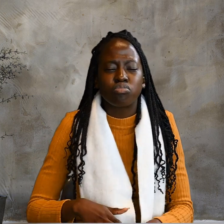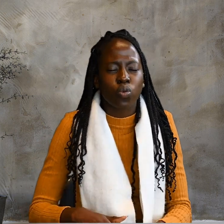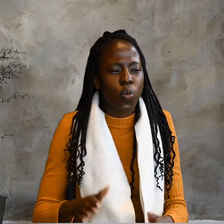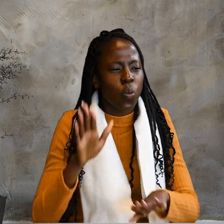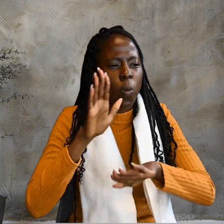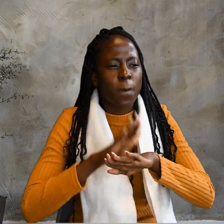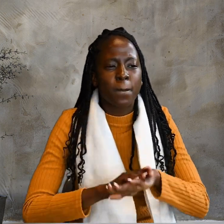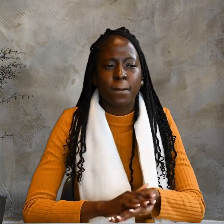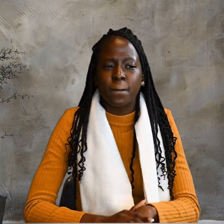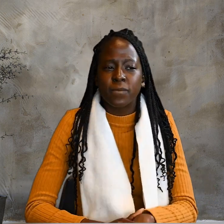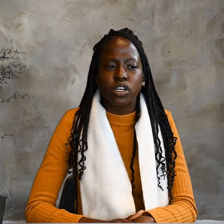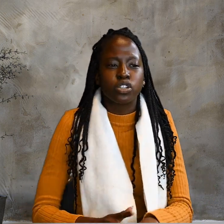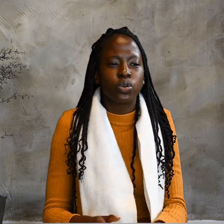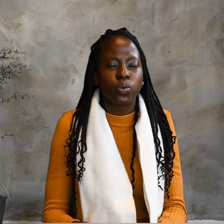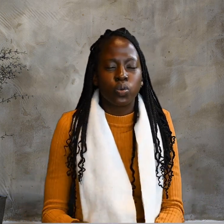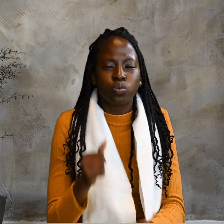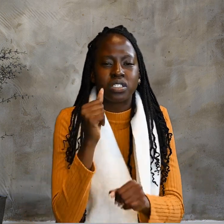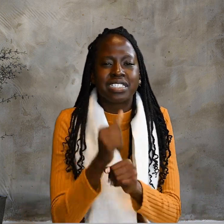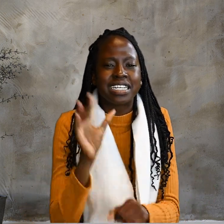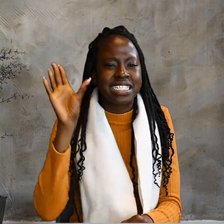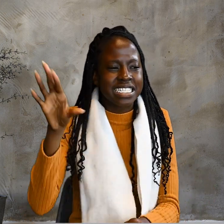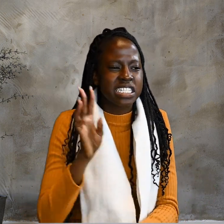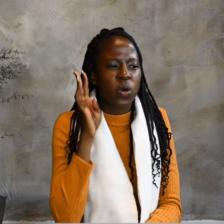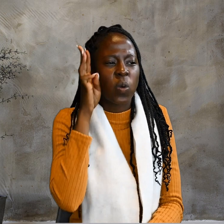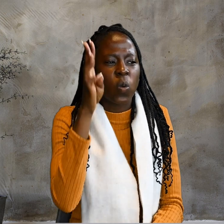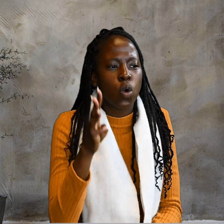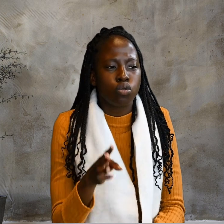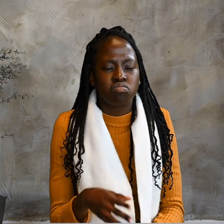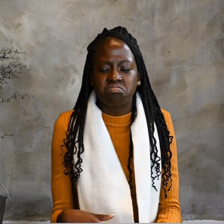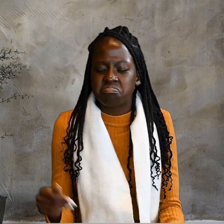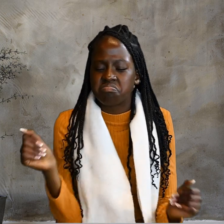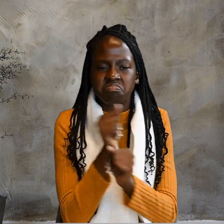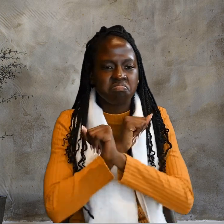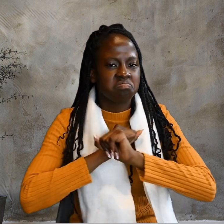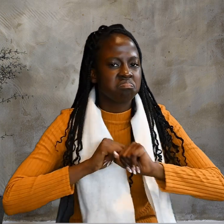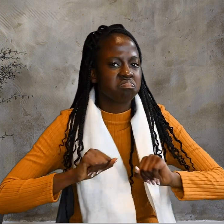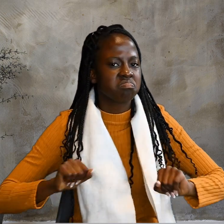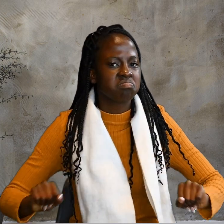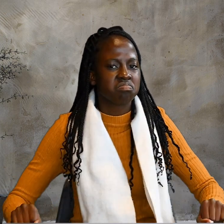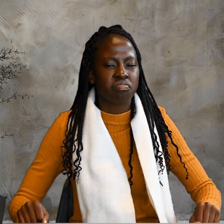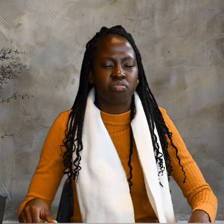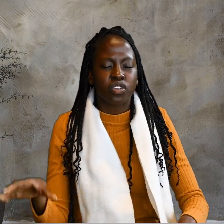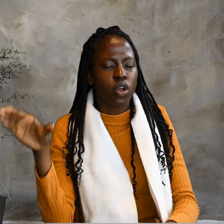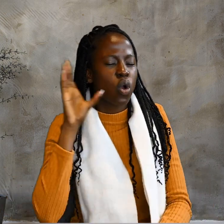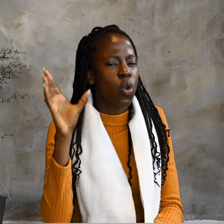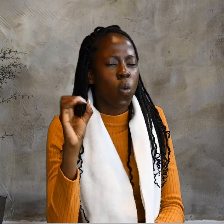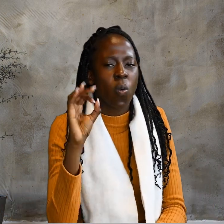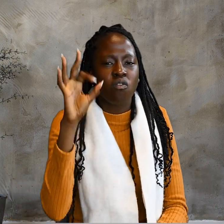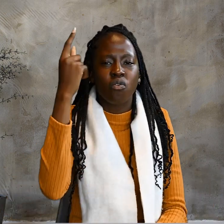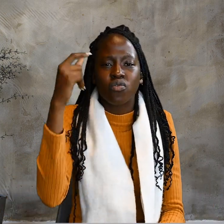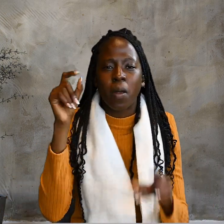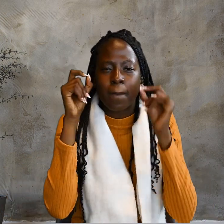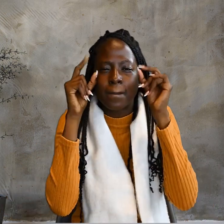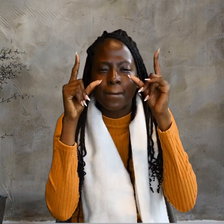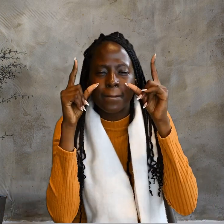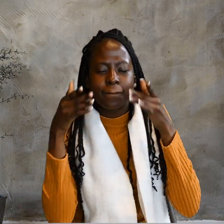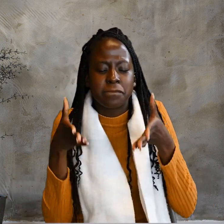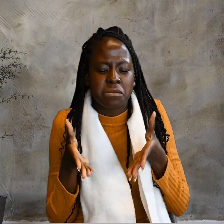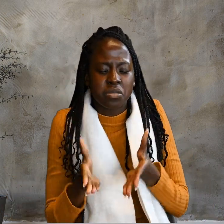Nobody has ever heard of the opening of the eyes of the man born blind. If this man were not from God,